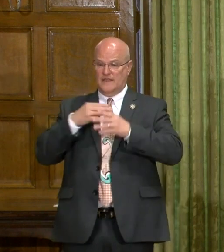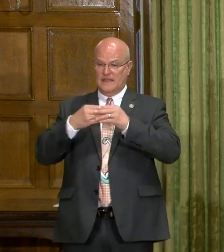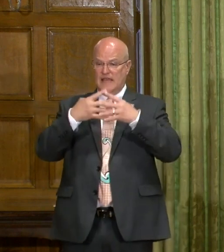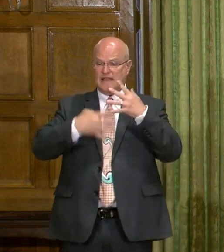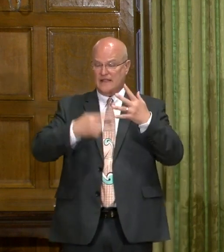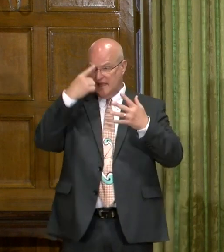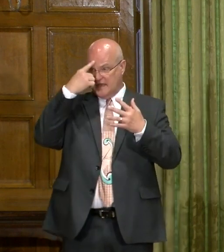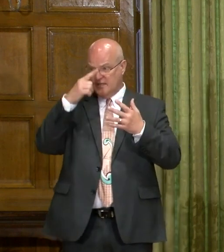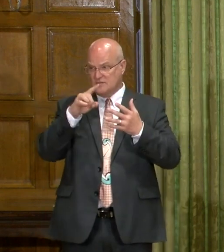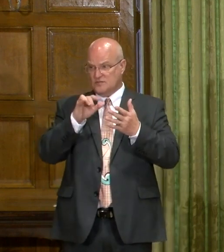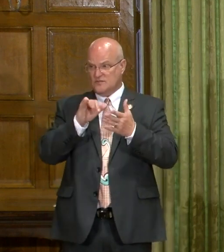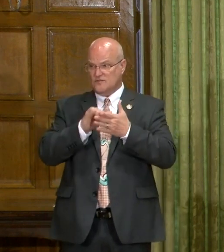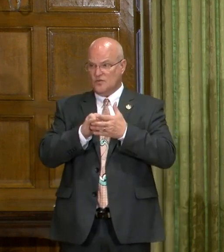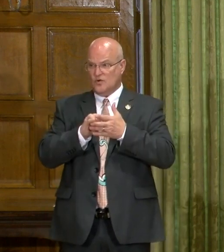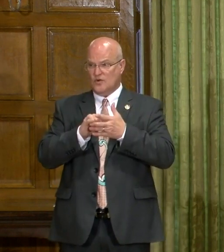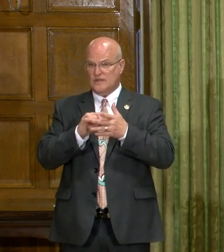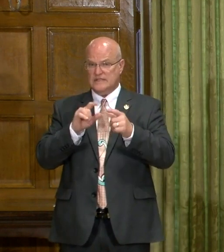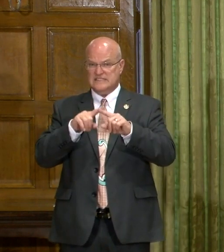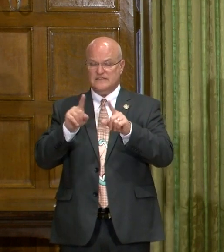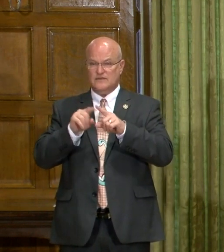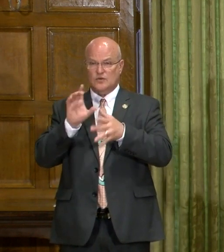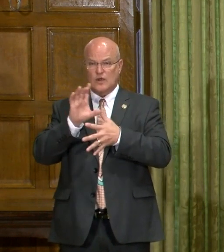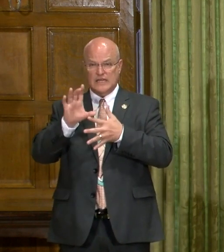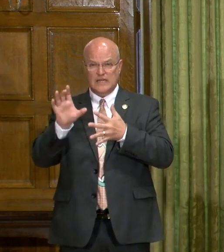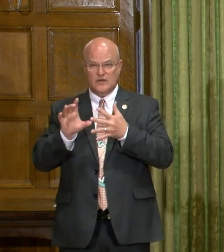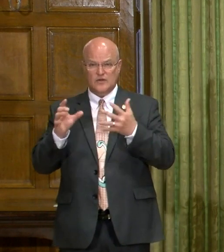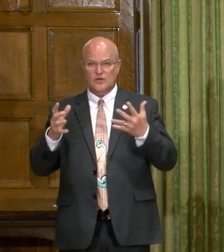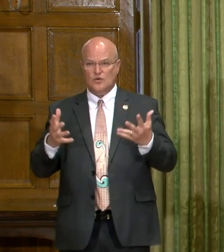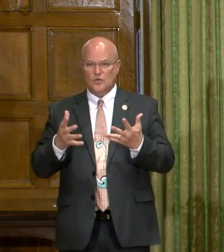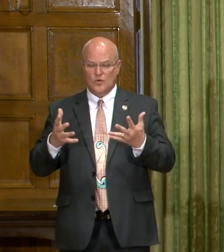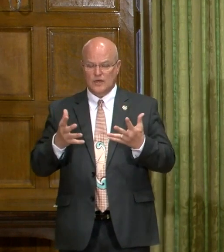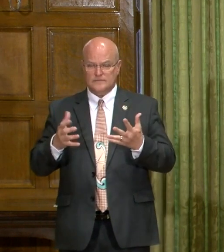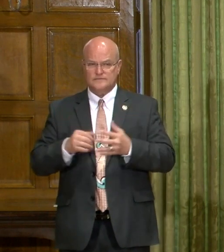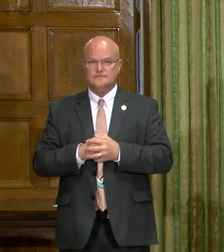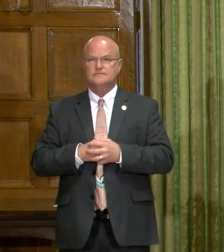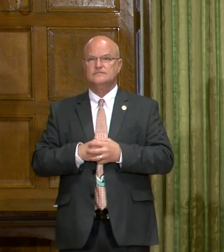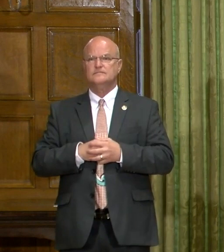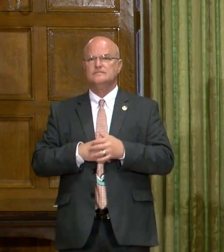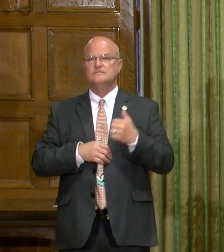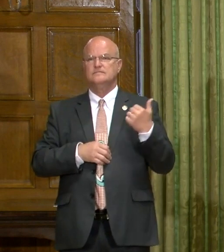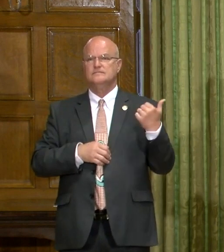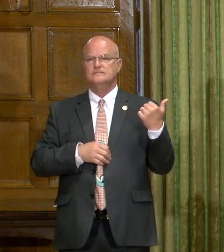that did you use a different criteria or what was the determination on that?